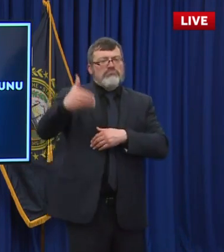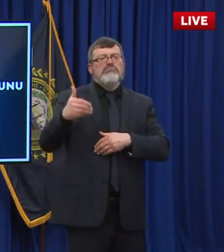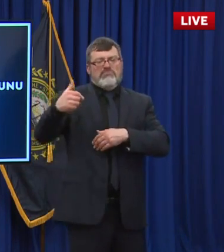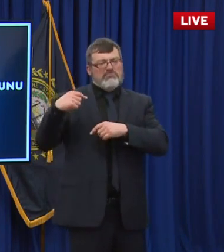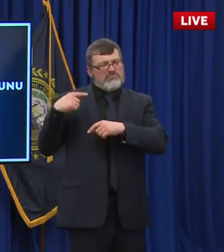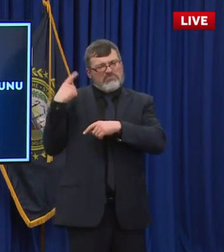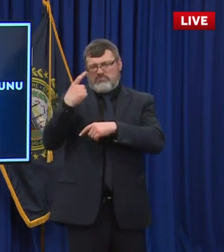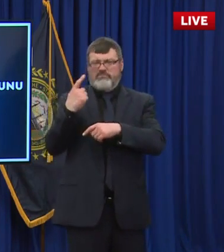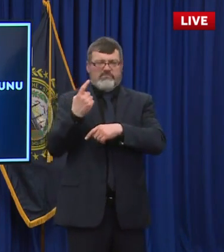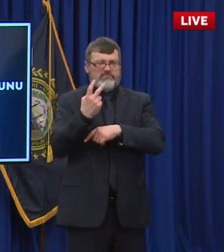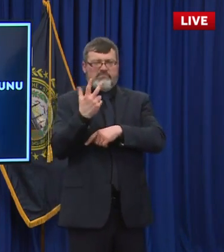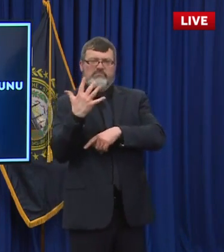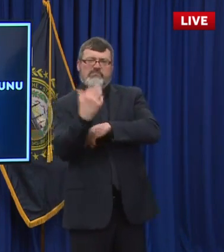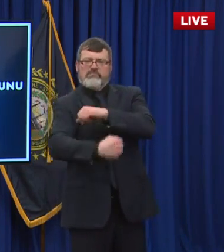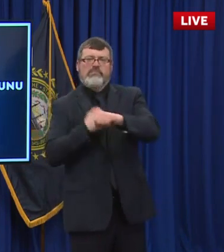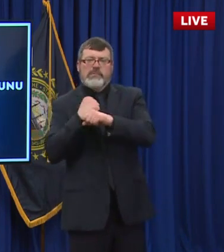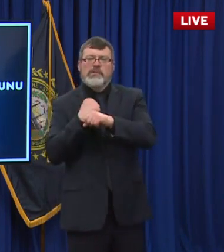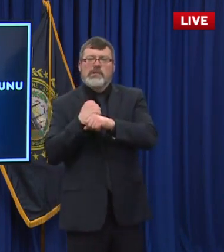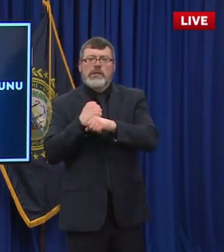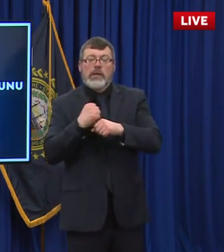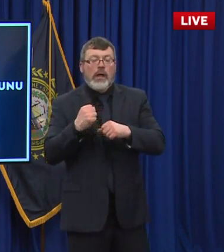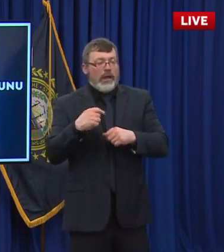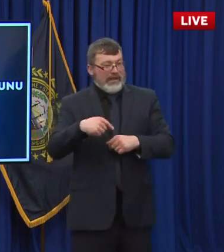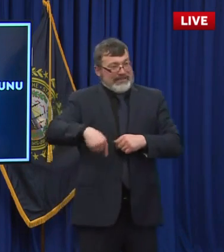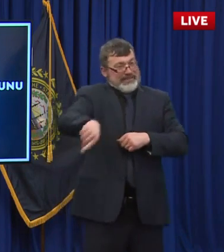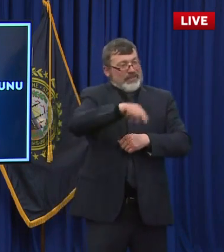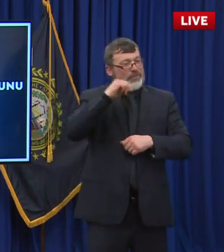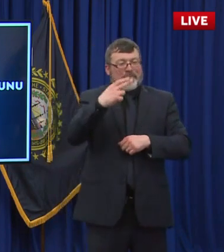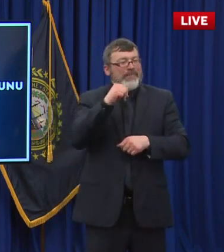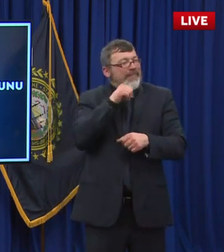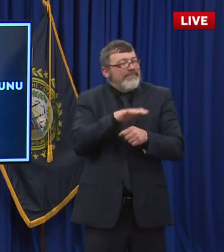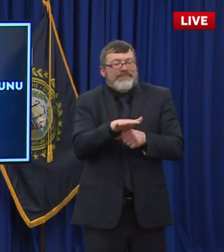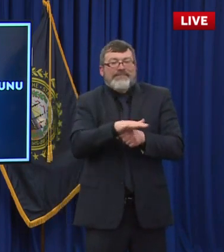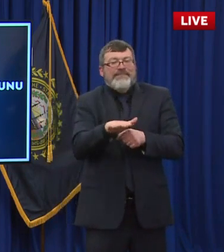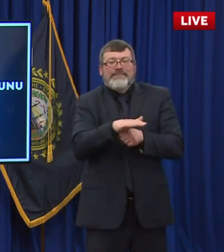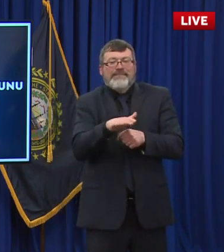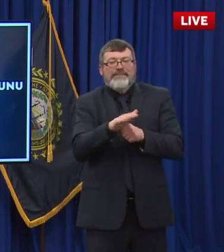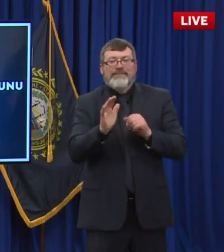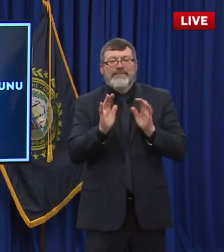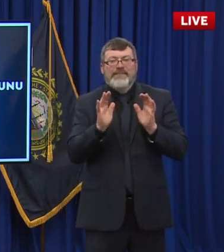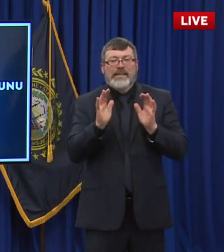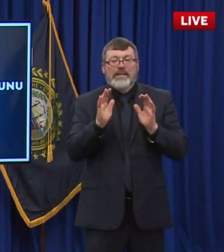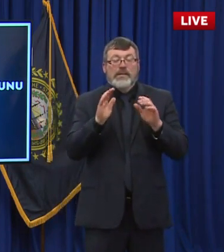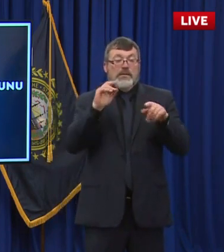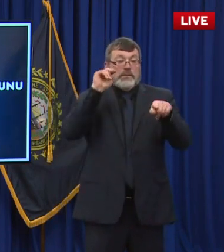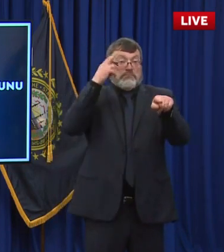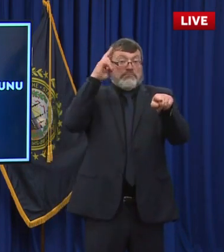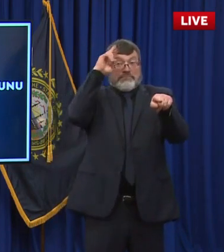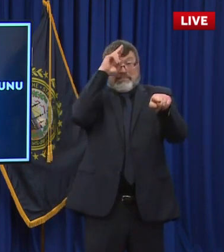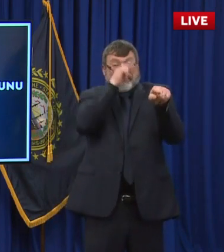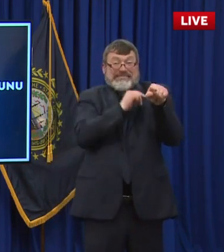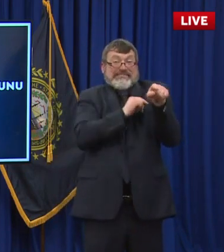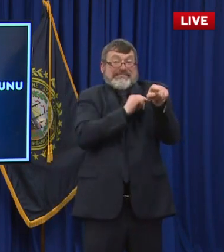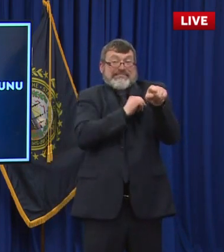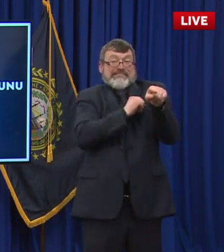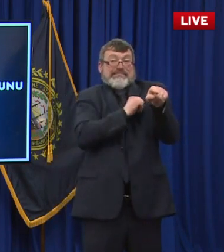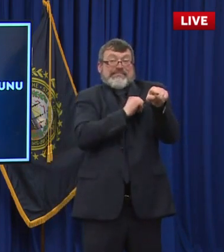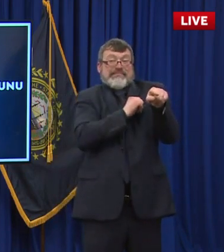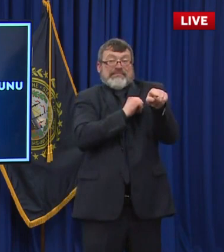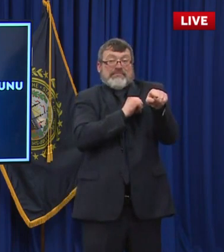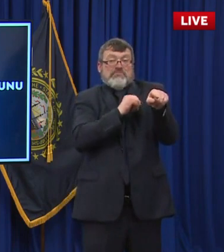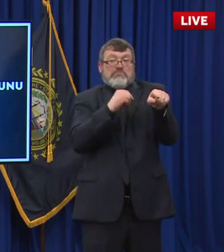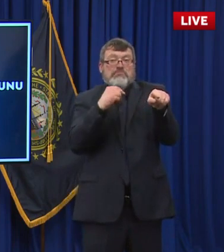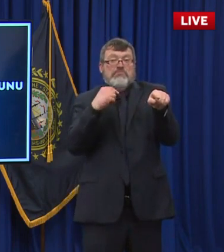time as we have 40 people waiting to come into New Hampshire Hospital, we have 60 waiting to go out. And we have a lack of community services.